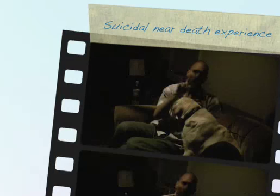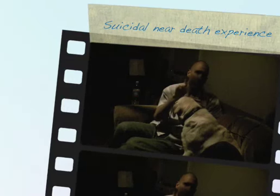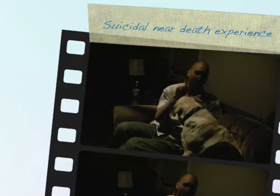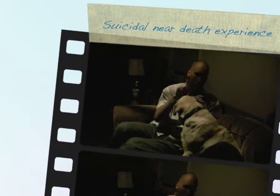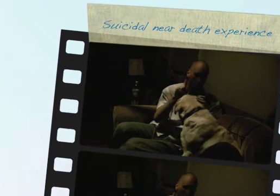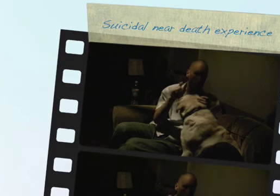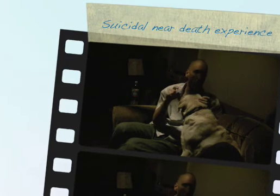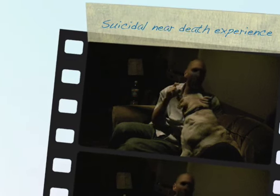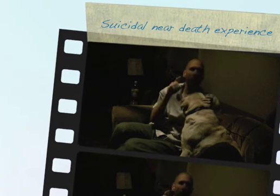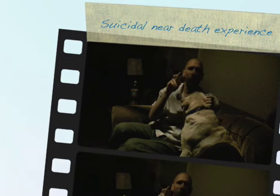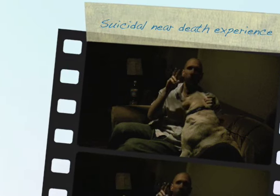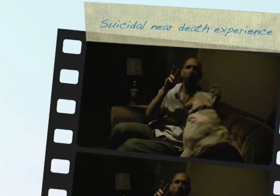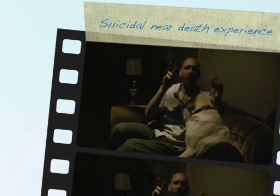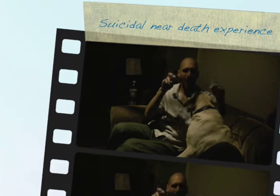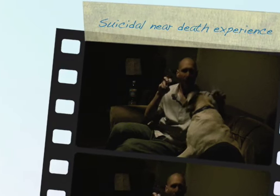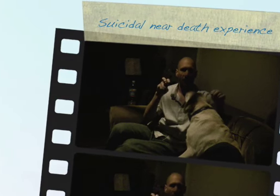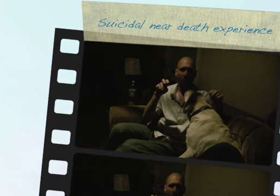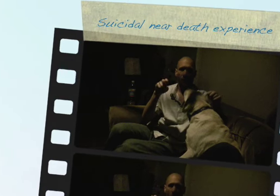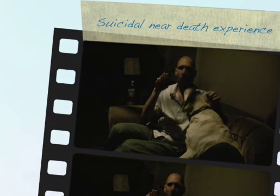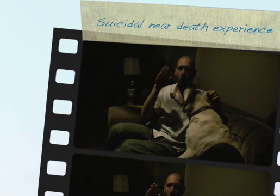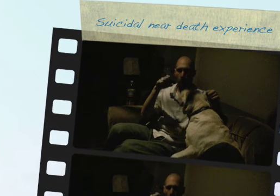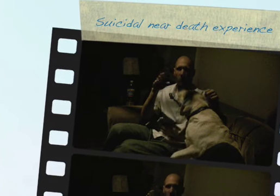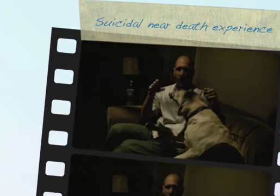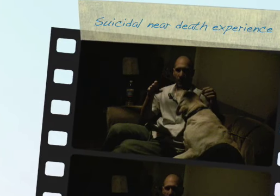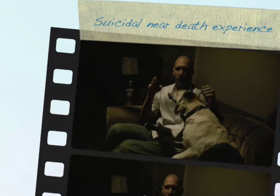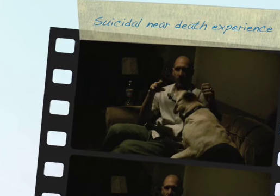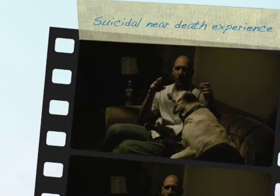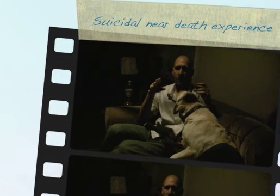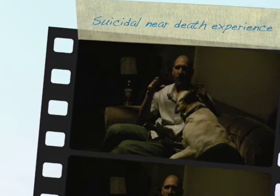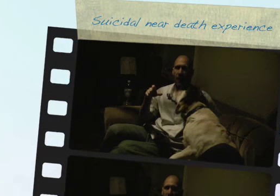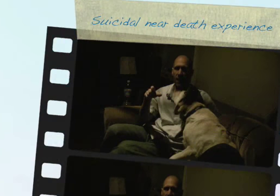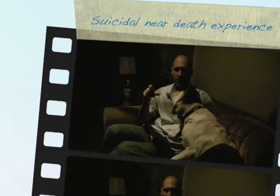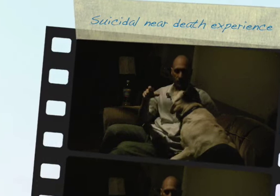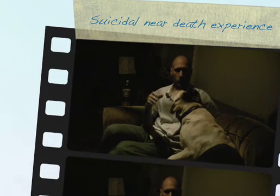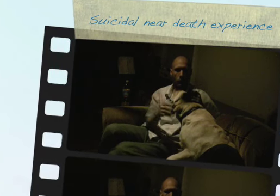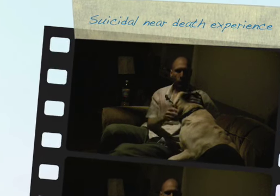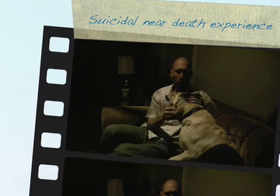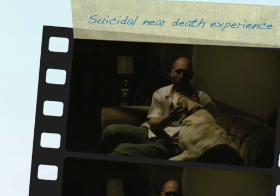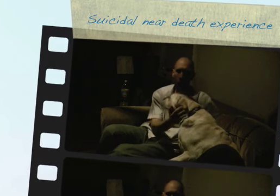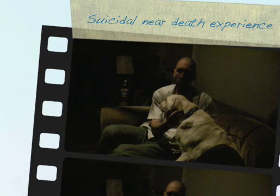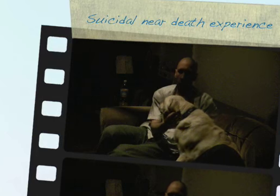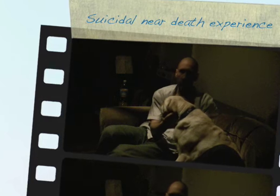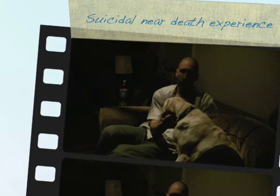It wasn't a dream. It was what happened on March 2, 1998, when